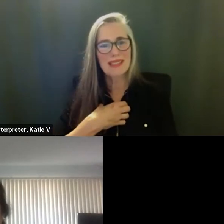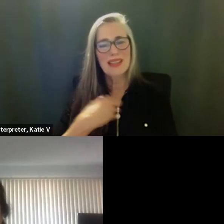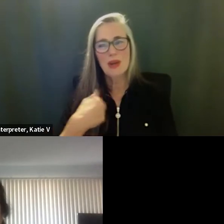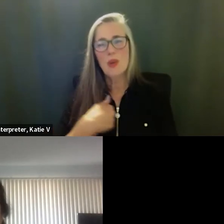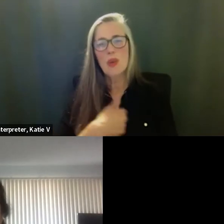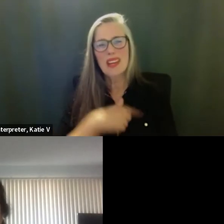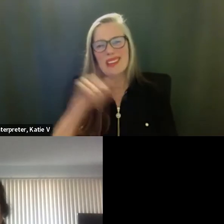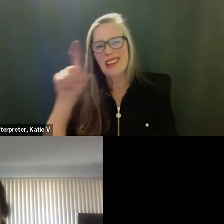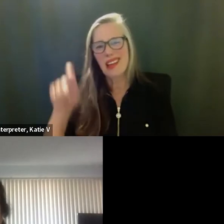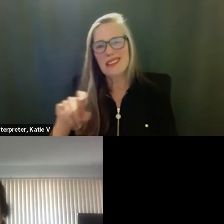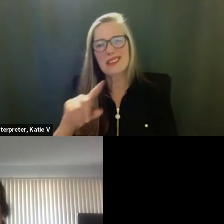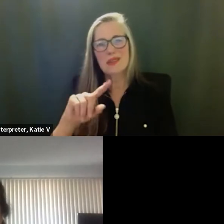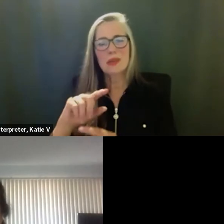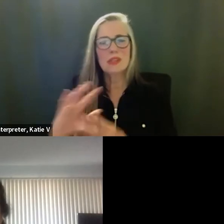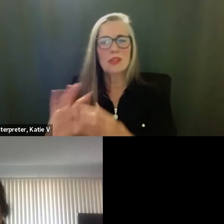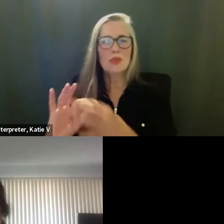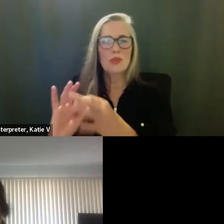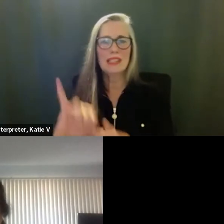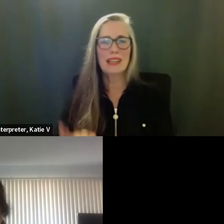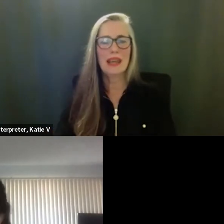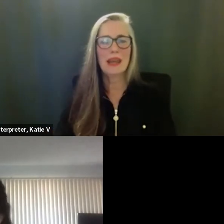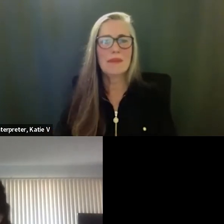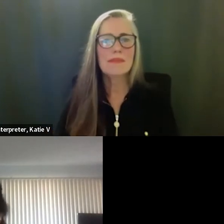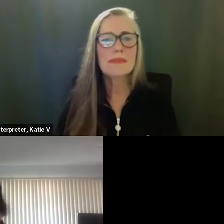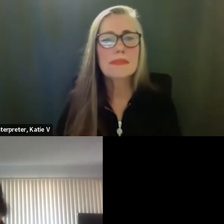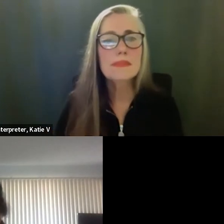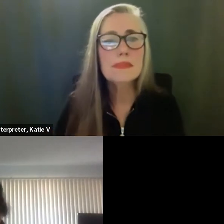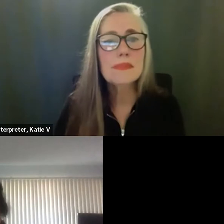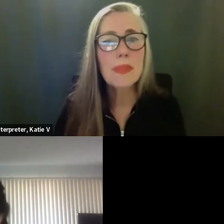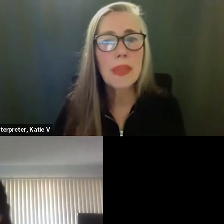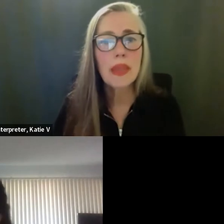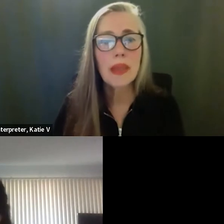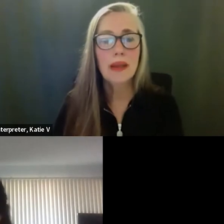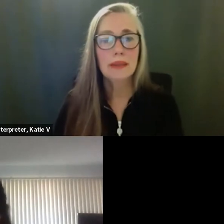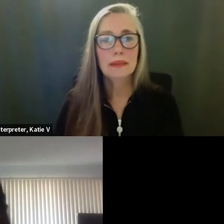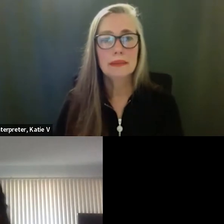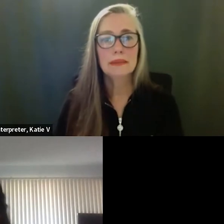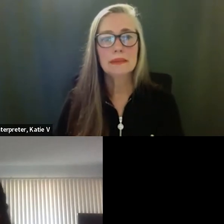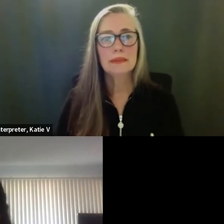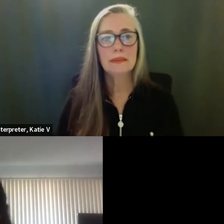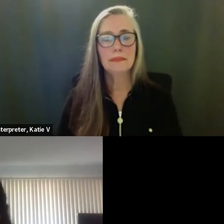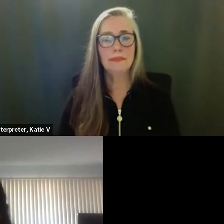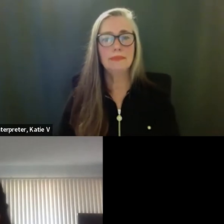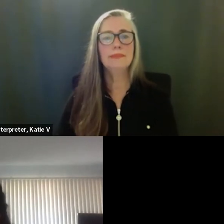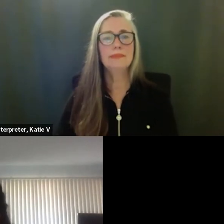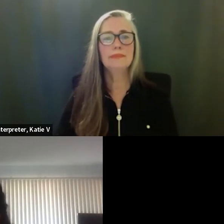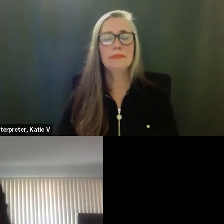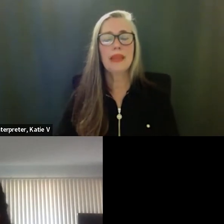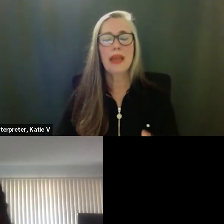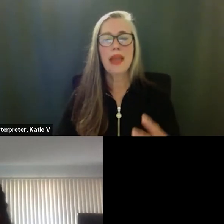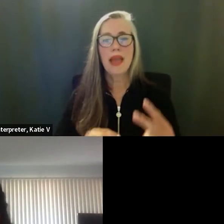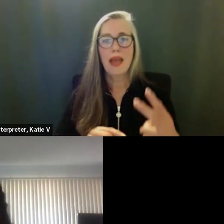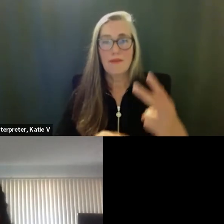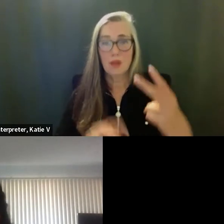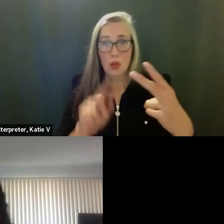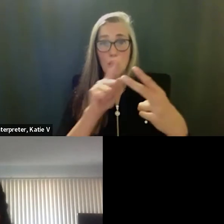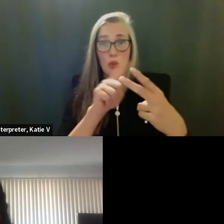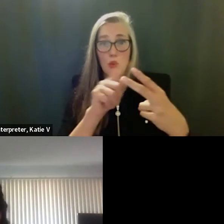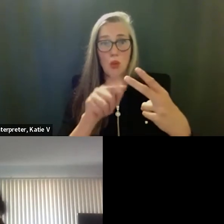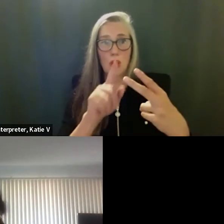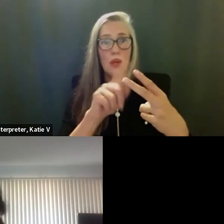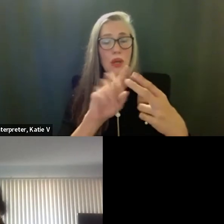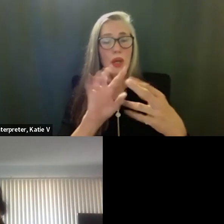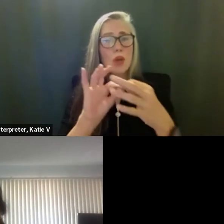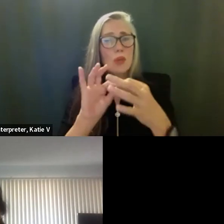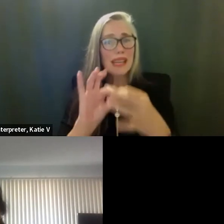So, yeah, we have actually two items. I think you need to turn your mic. Yeah. We have two items that are related to, uh, Cleveland